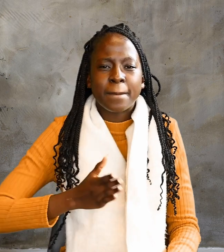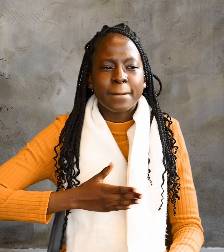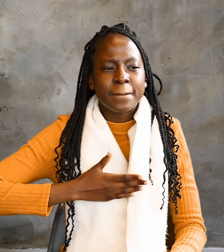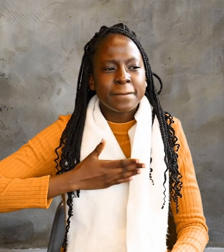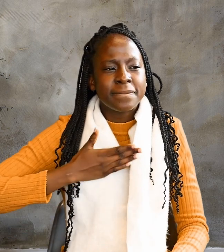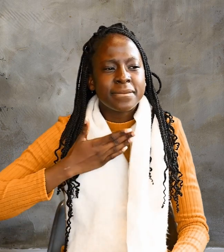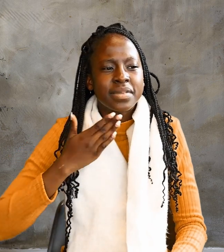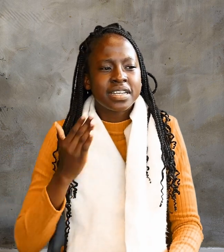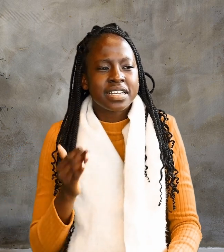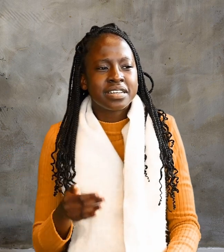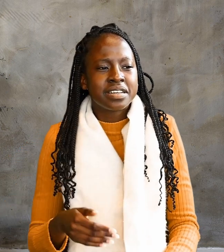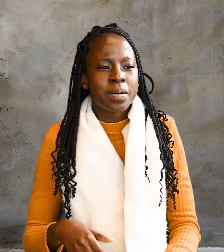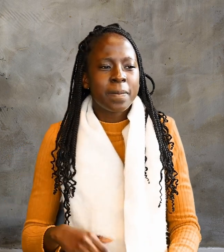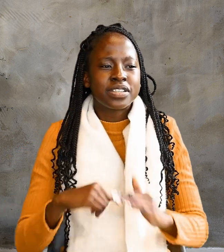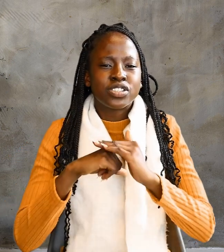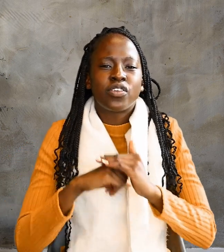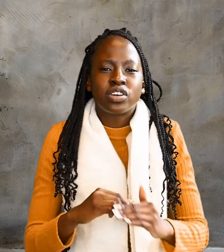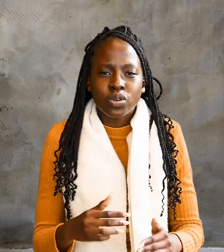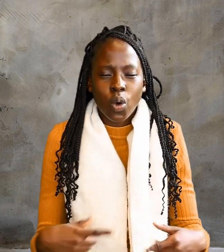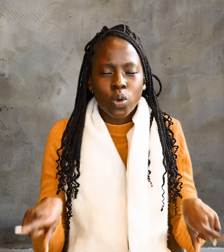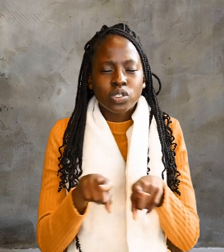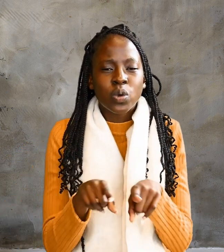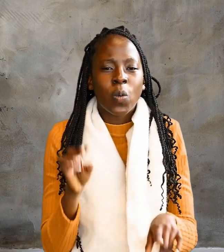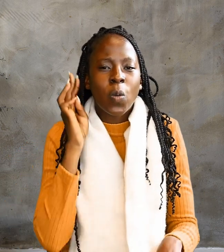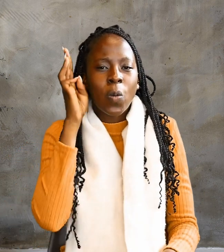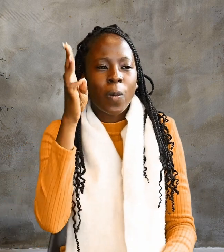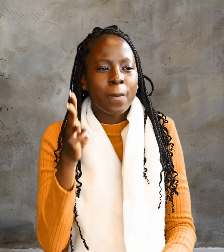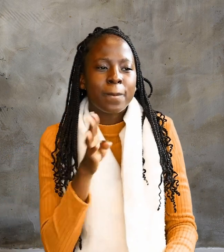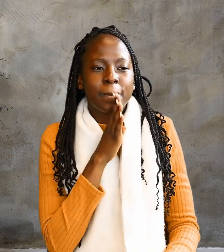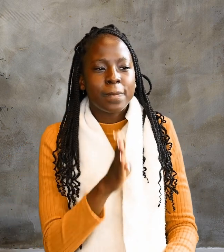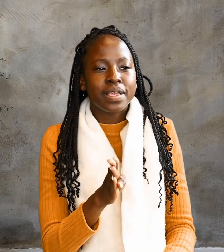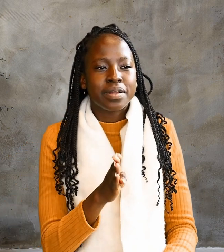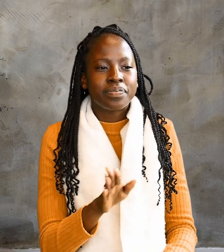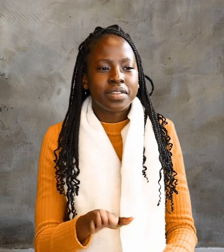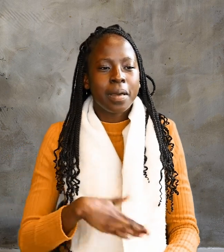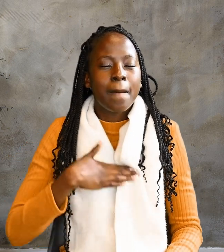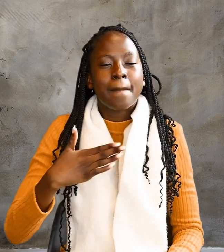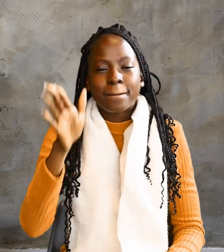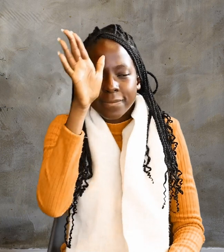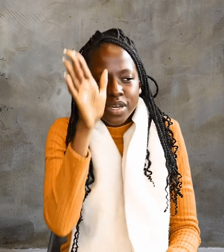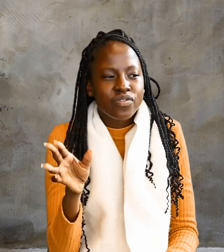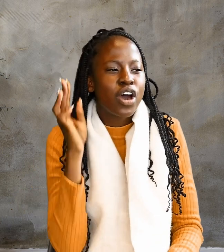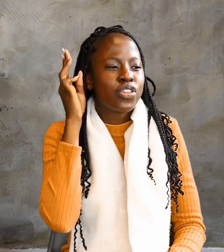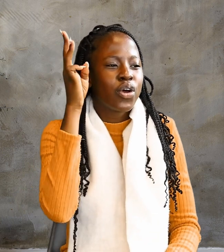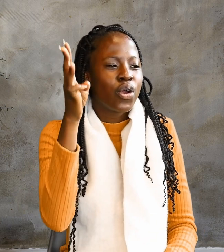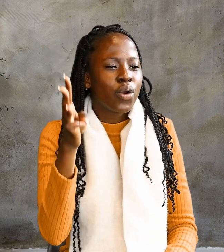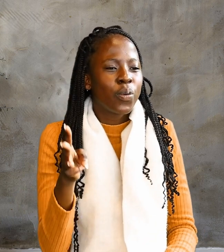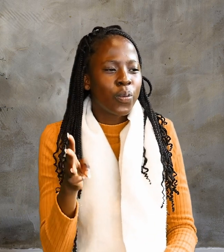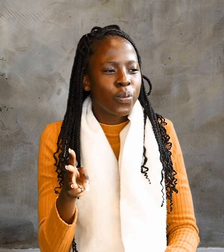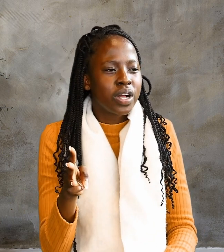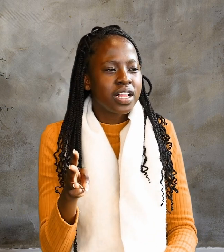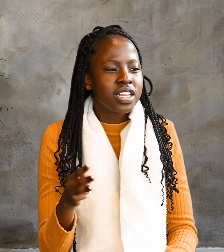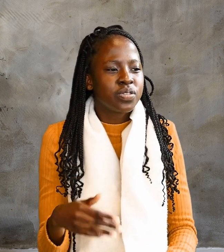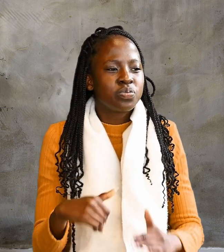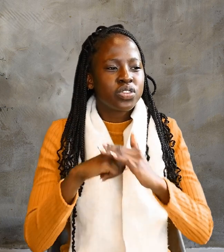Where I am, my servant will also be. My faith will honor the one who serves me.